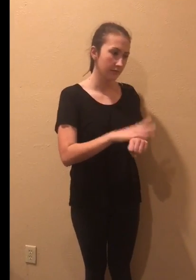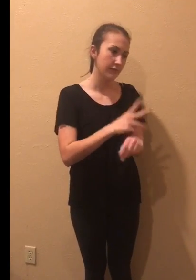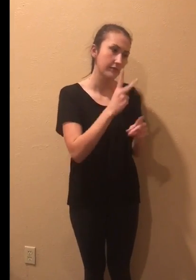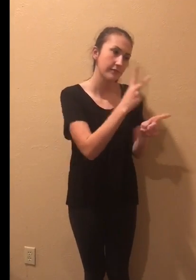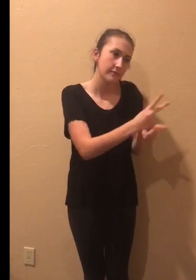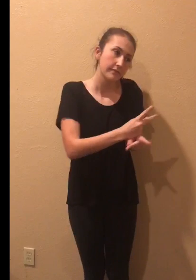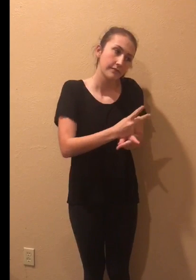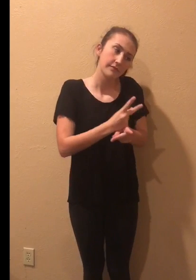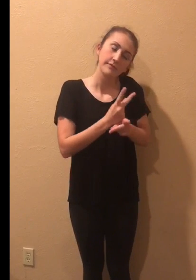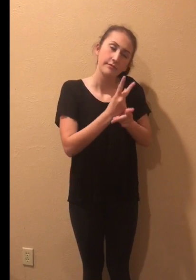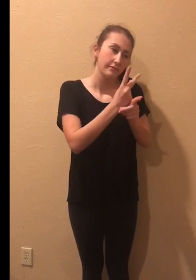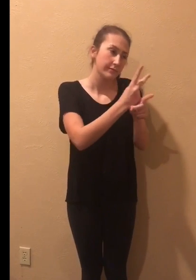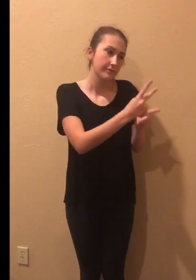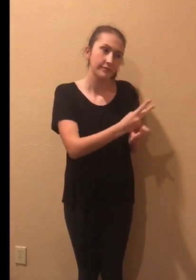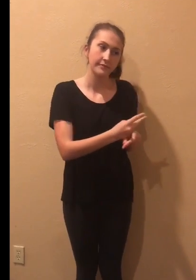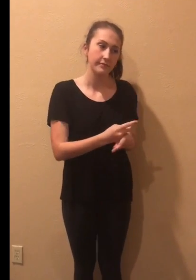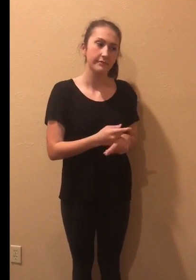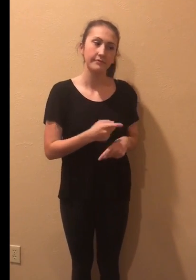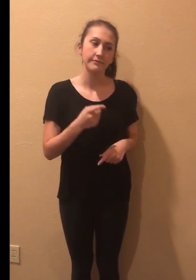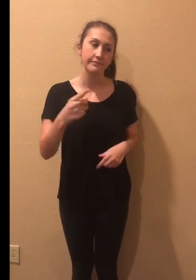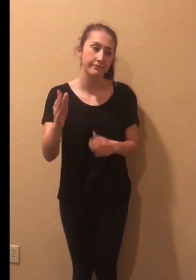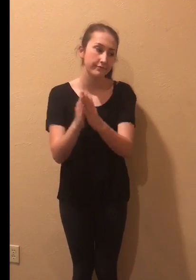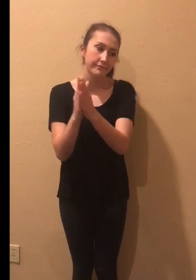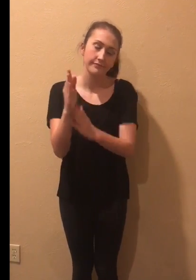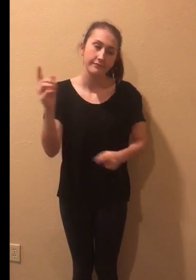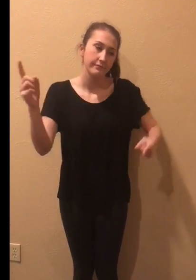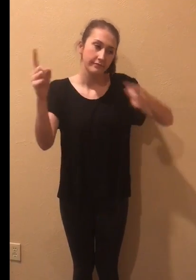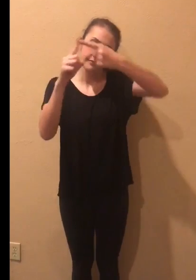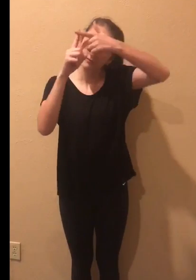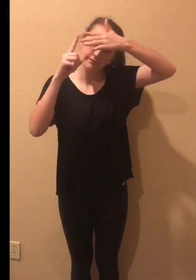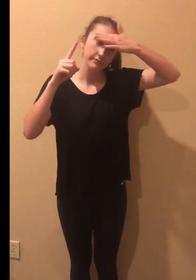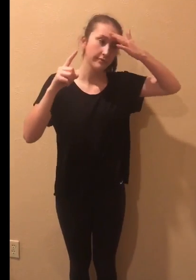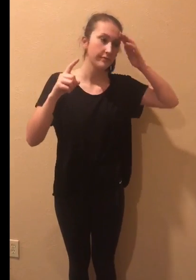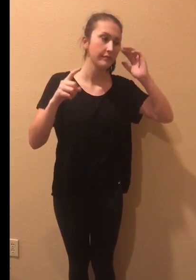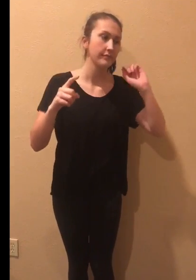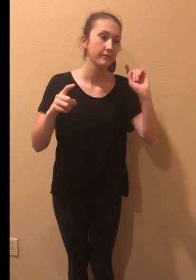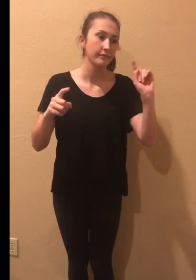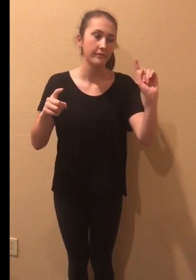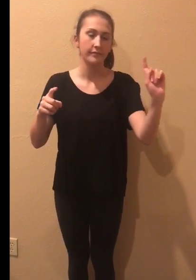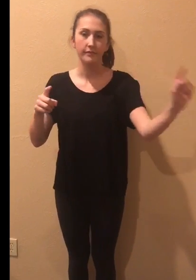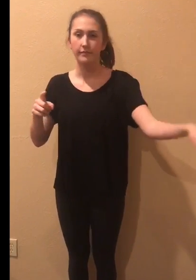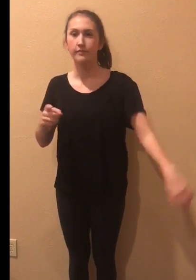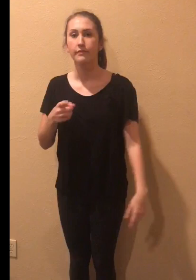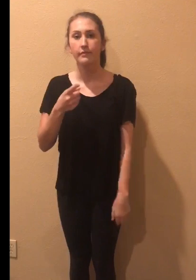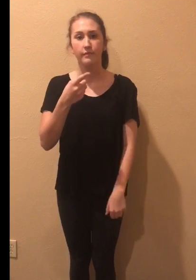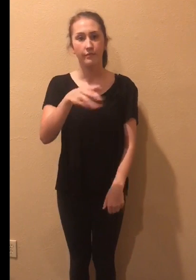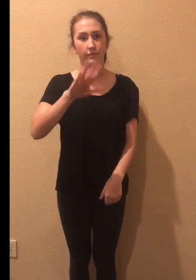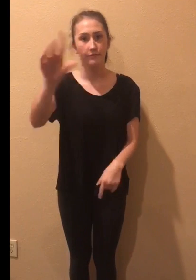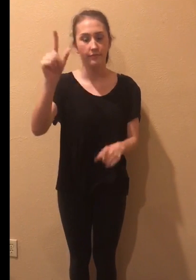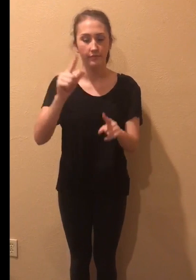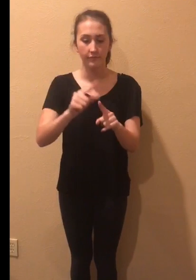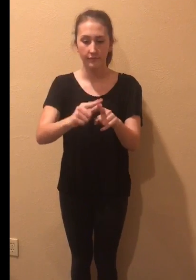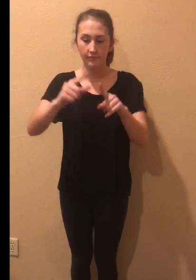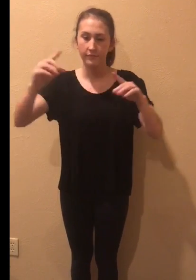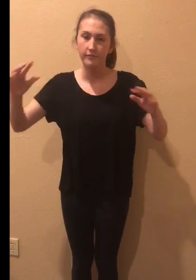be careful with that one love He will do what it takes to survive You and your